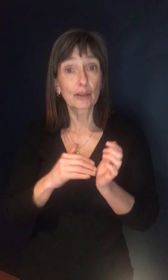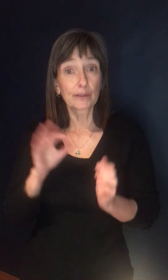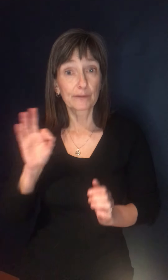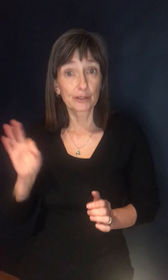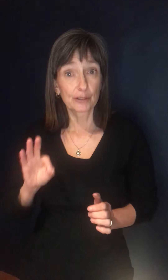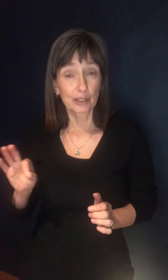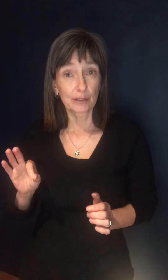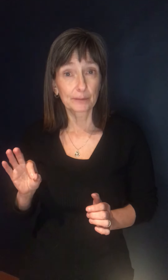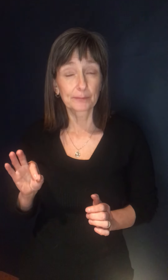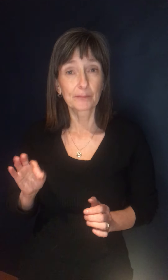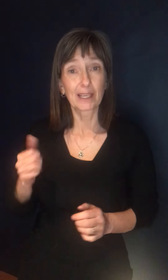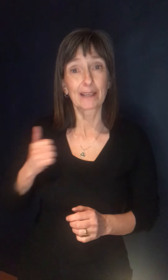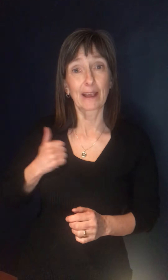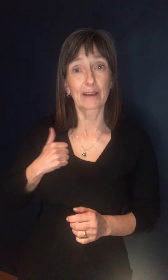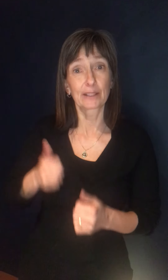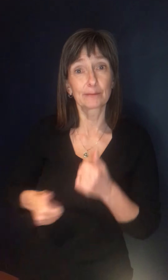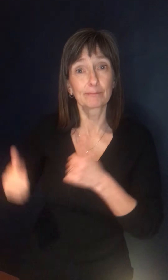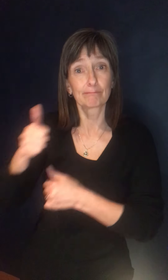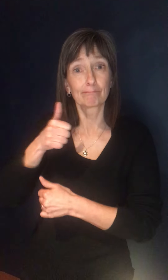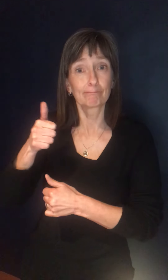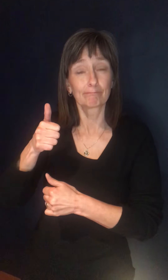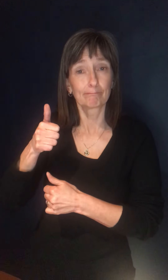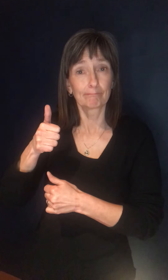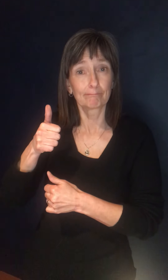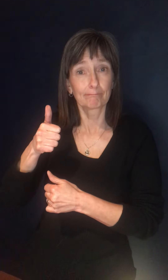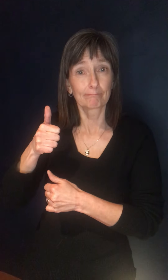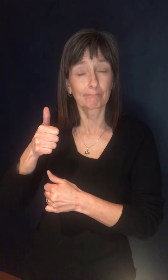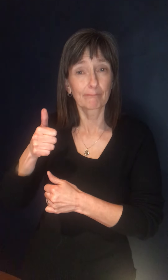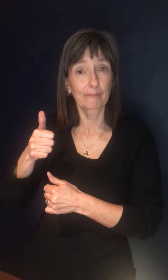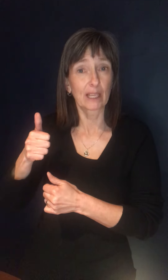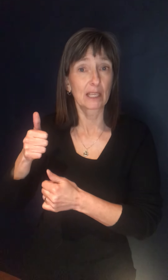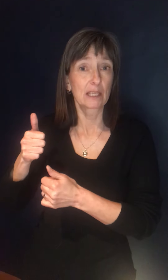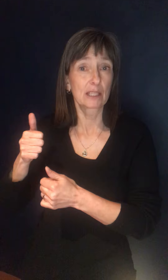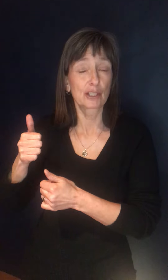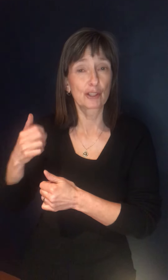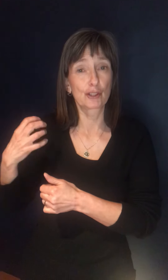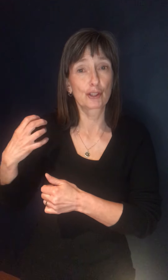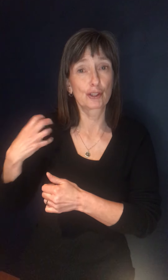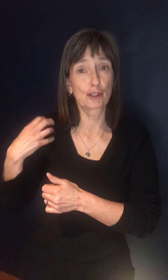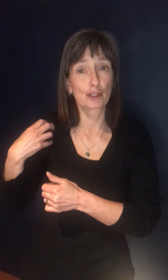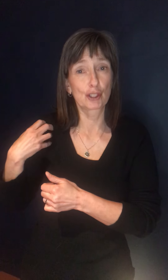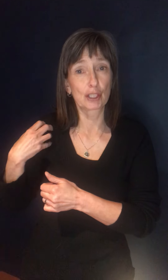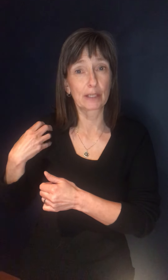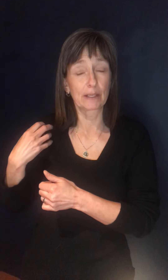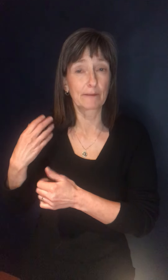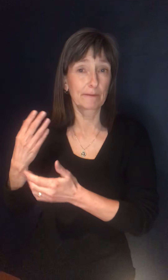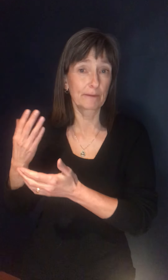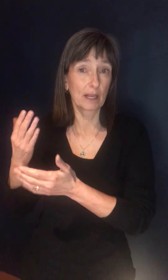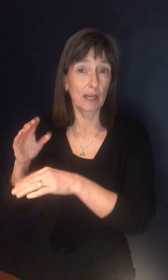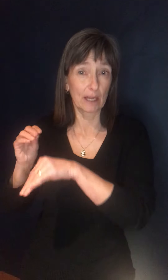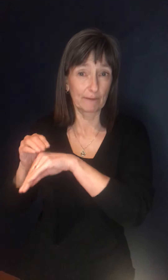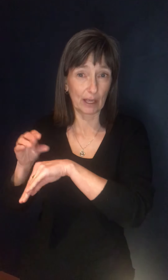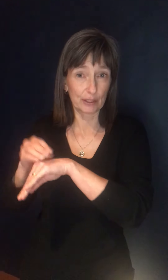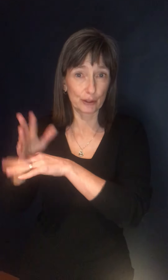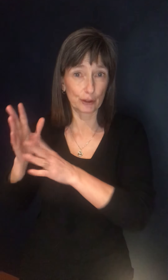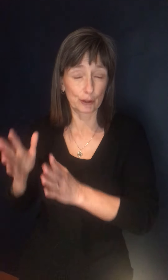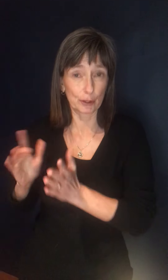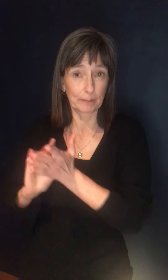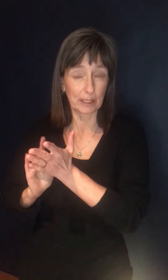Science Advisor, Dr. Mona Namara, has advised against extending the time between doses to four months for seniors.